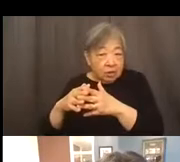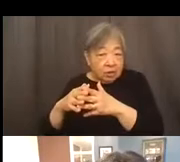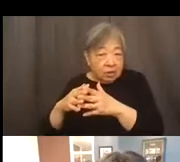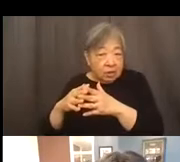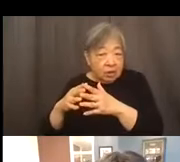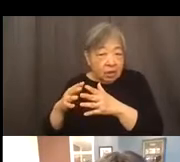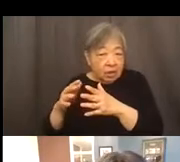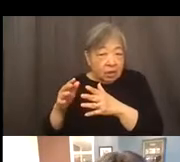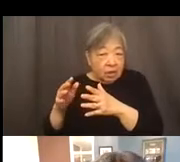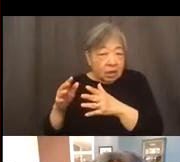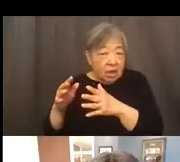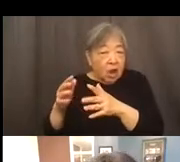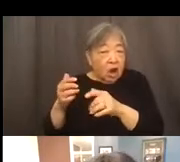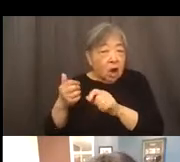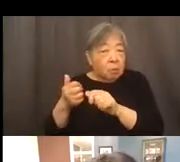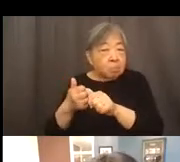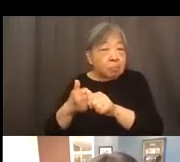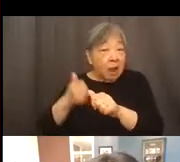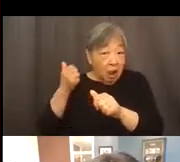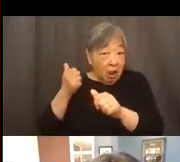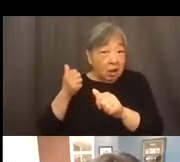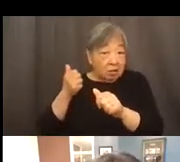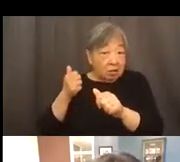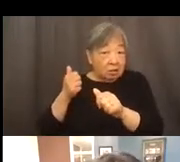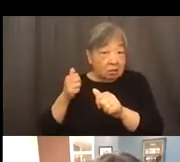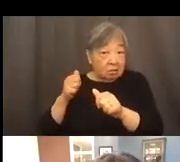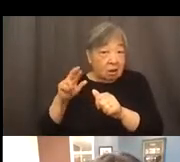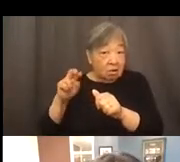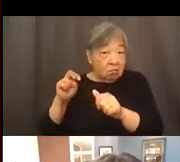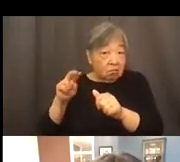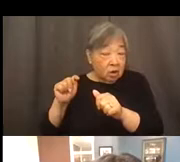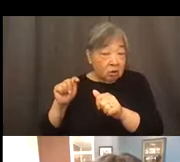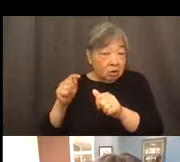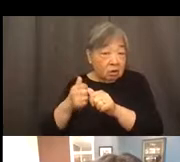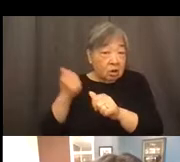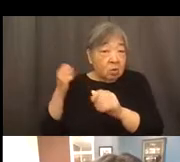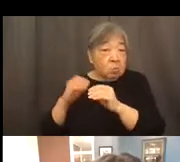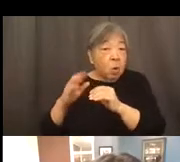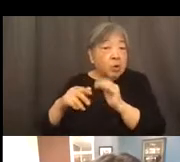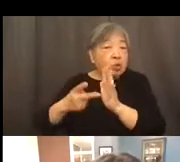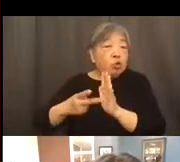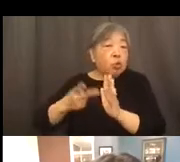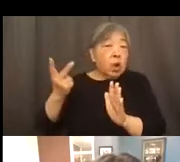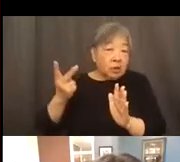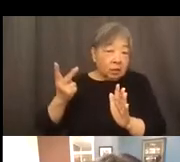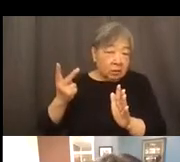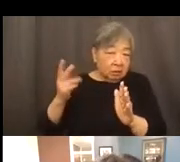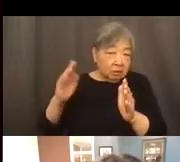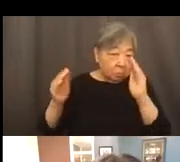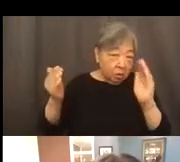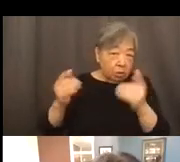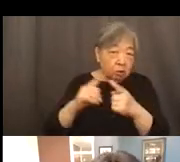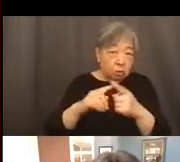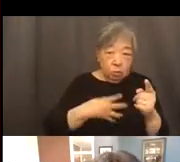behind on their rent at more than twice the rate of white